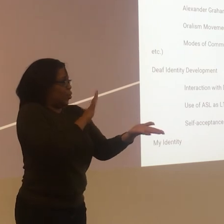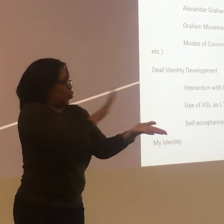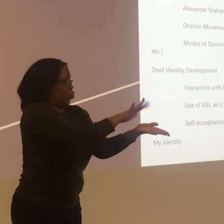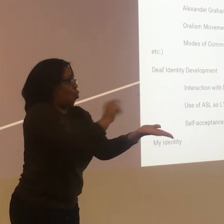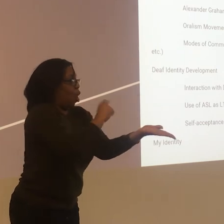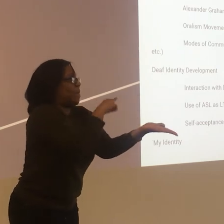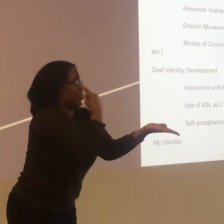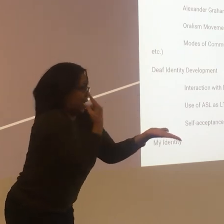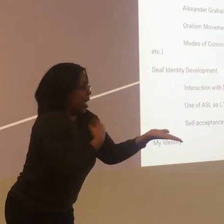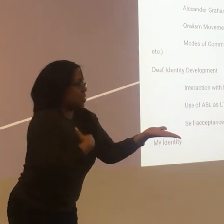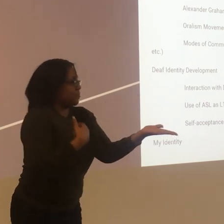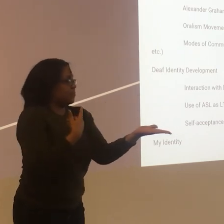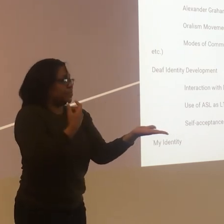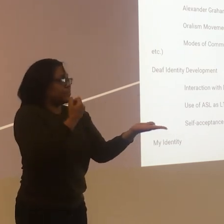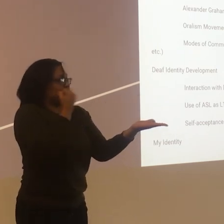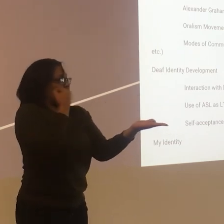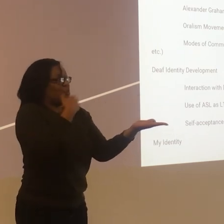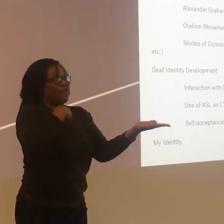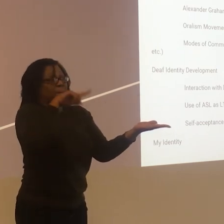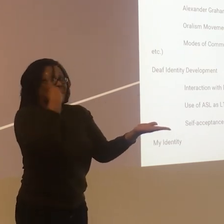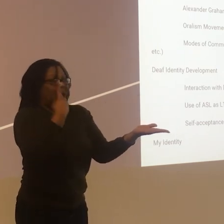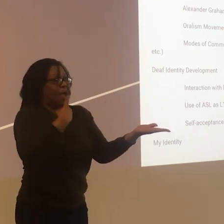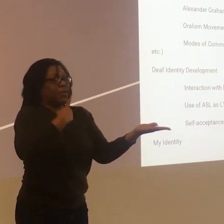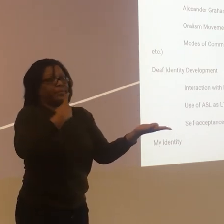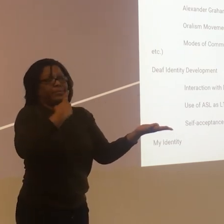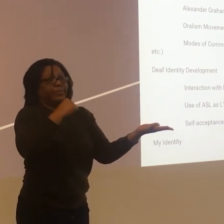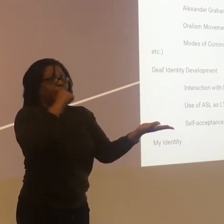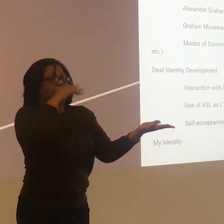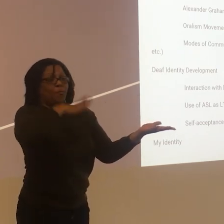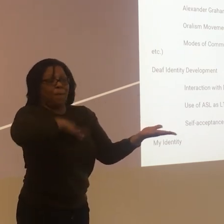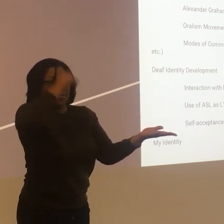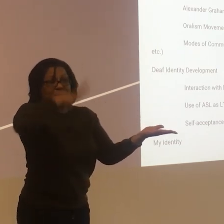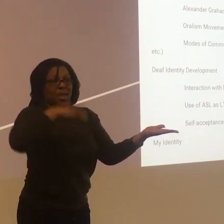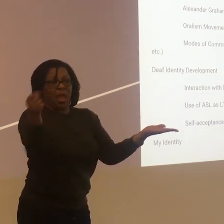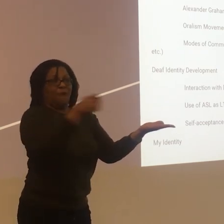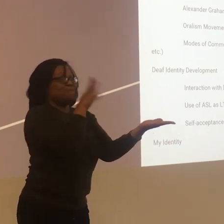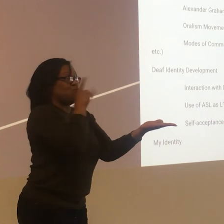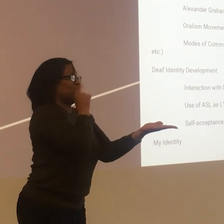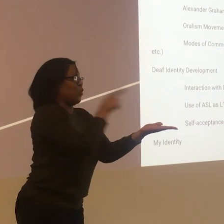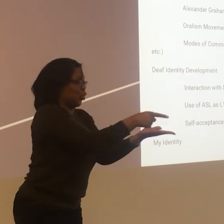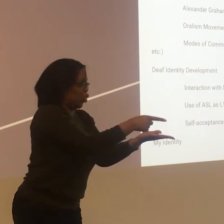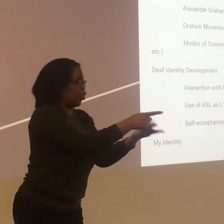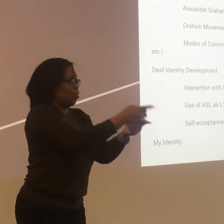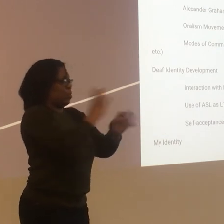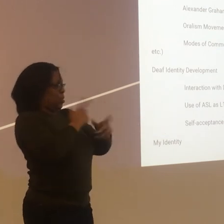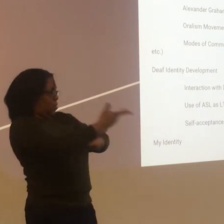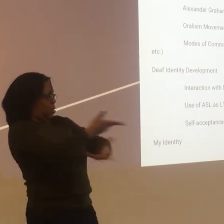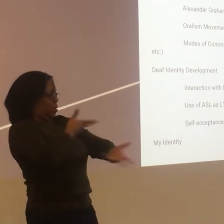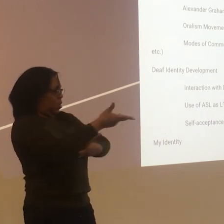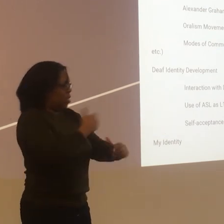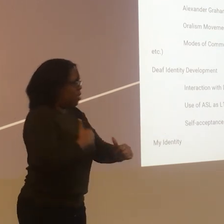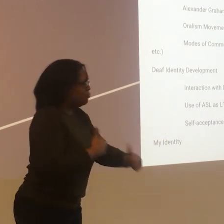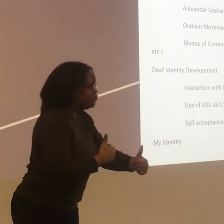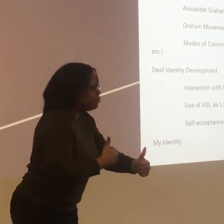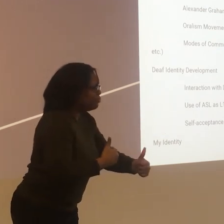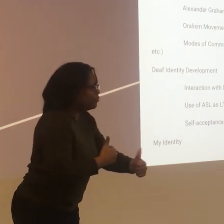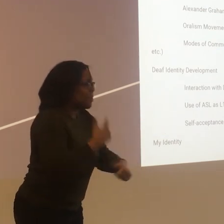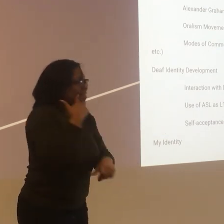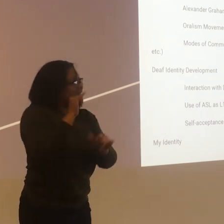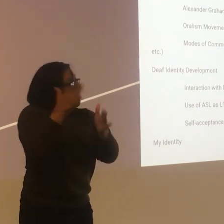who that person is. You want representation there. If that person is black, if it's a female, if it's a male. You want to be able to vibe,